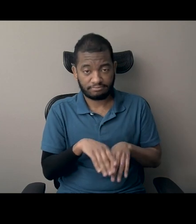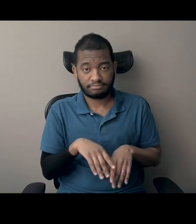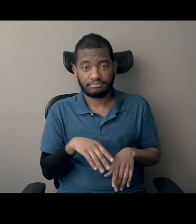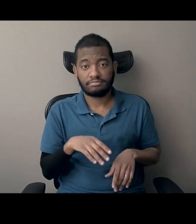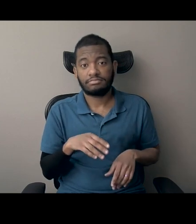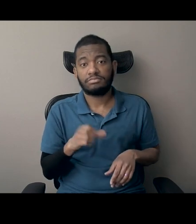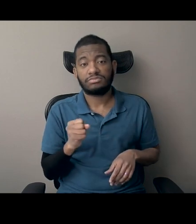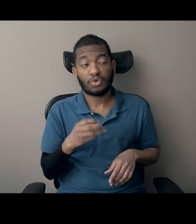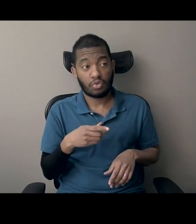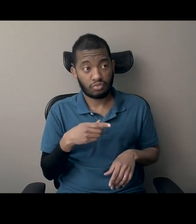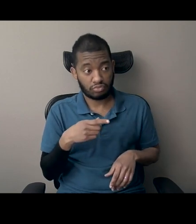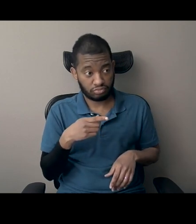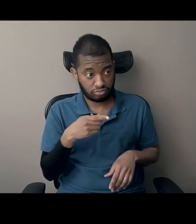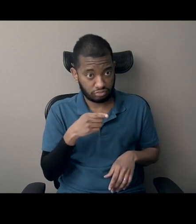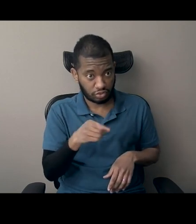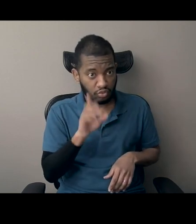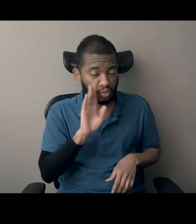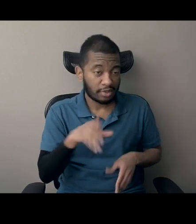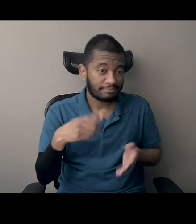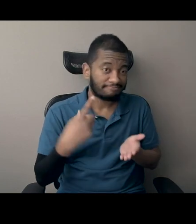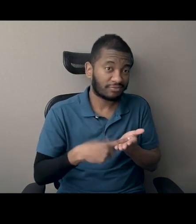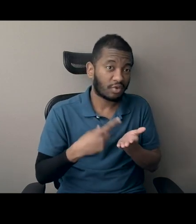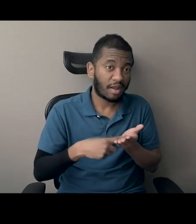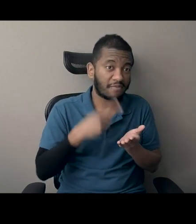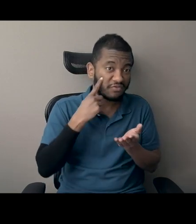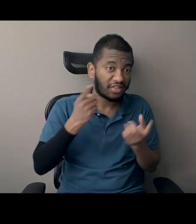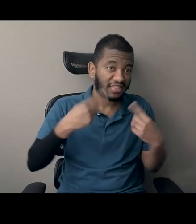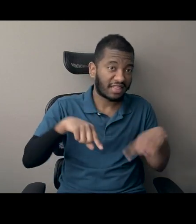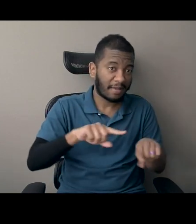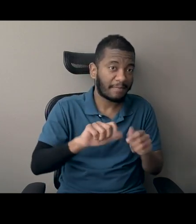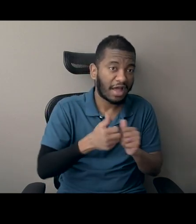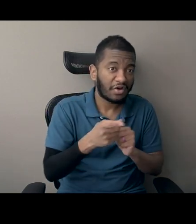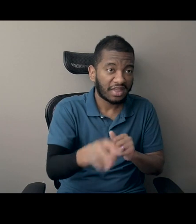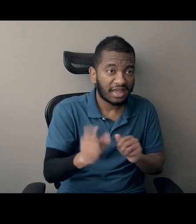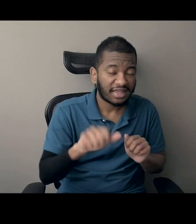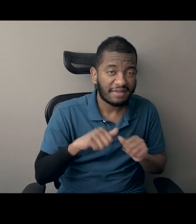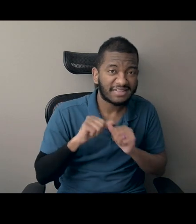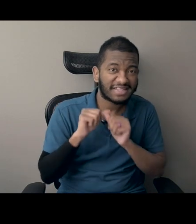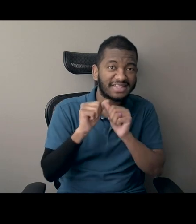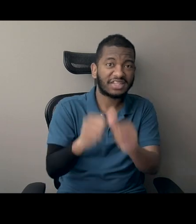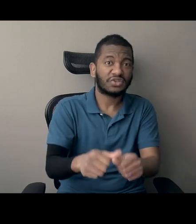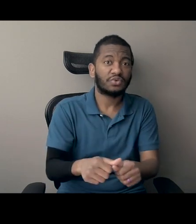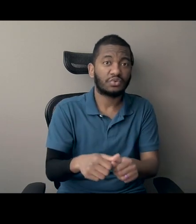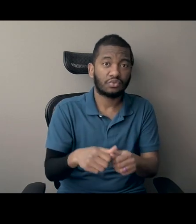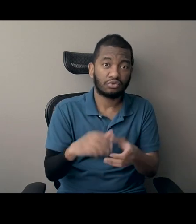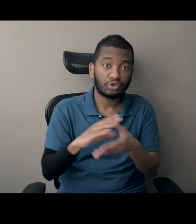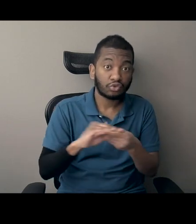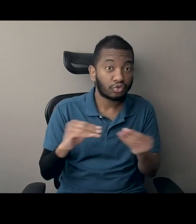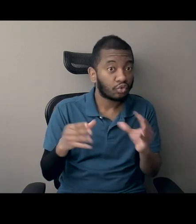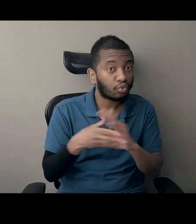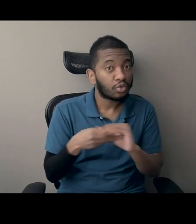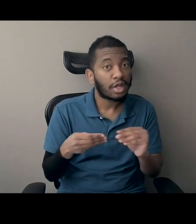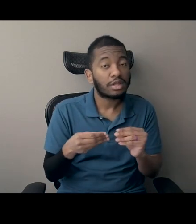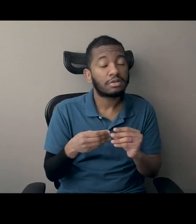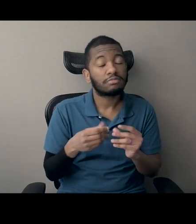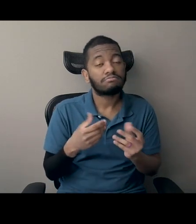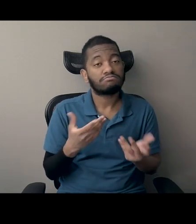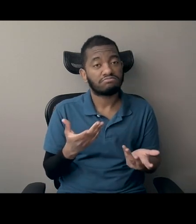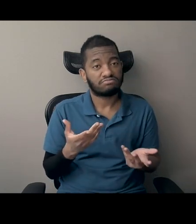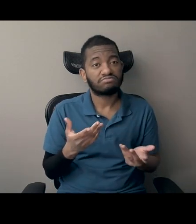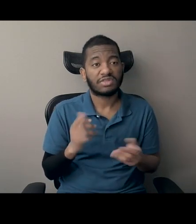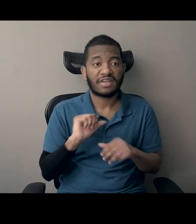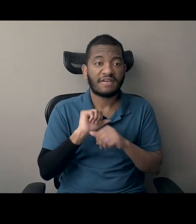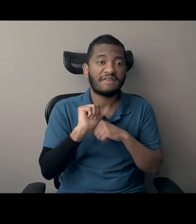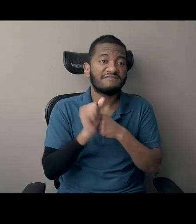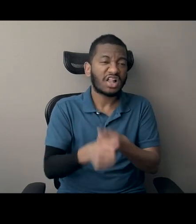Will you talk to the folks about, uh, some of the ways that they can continue, um, storytelling, um, and in this